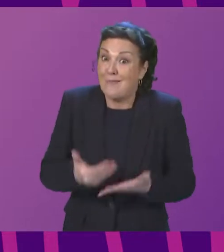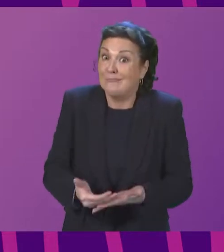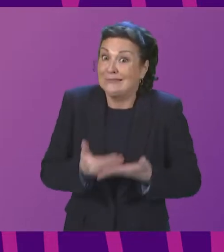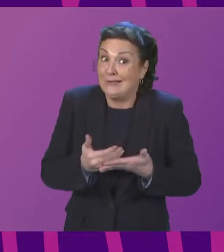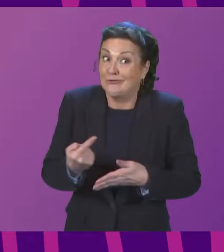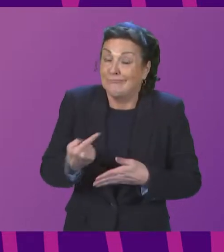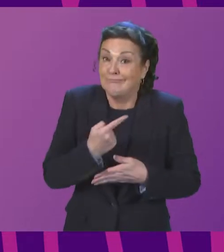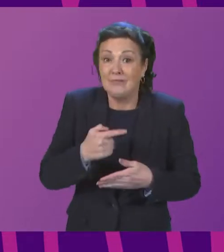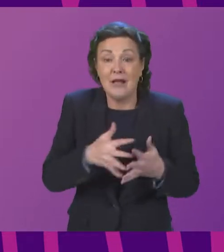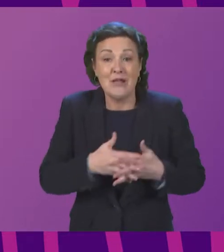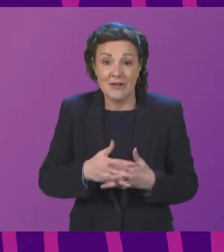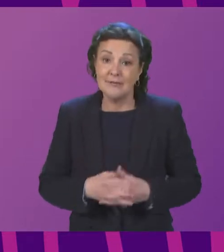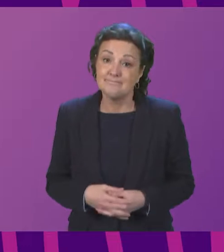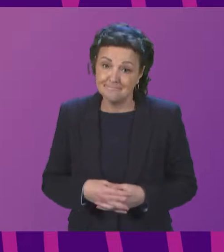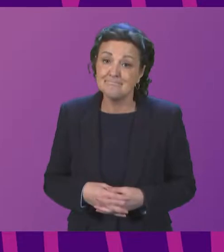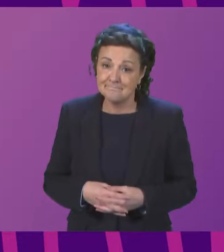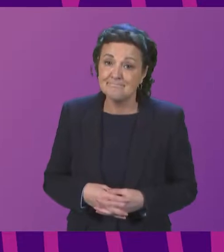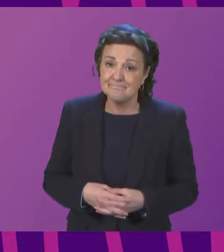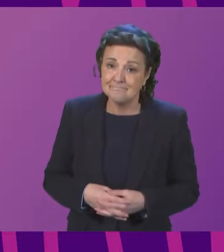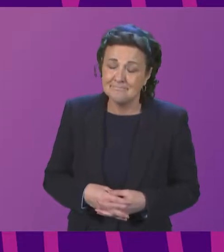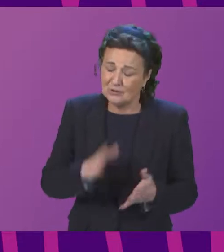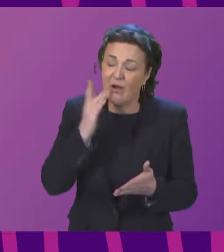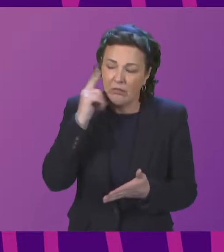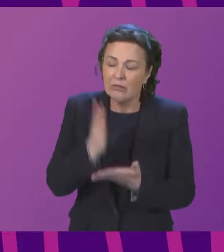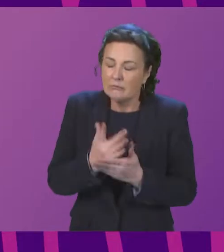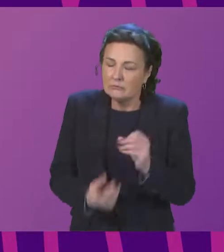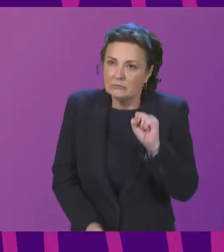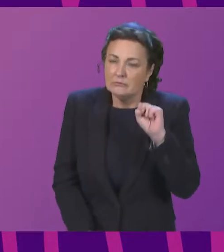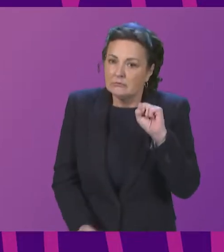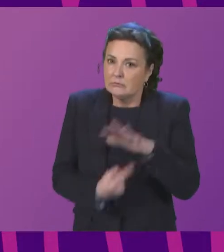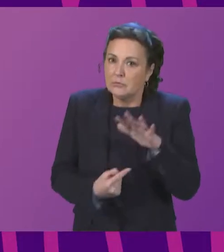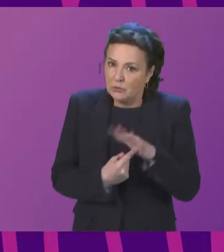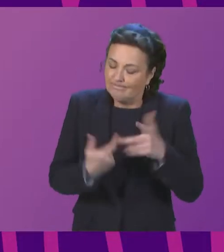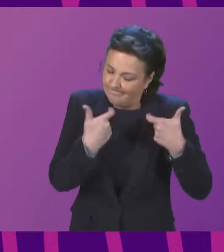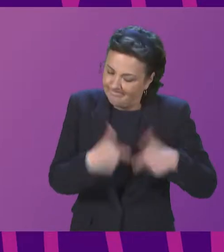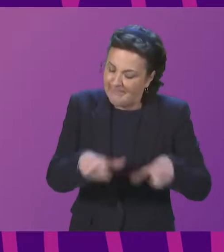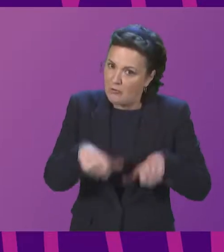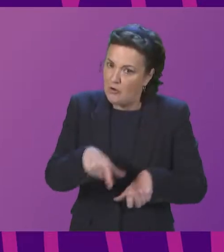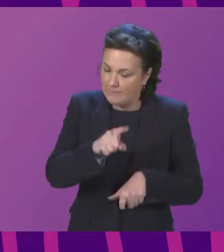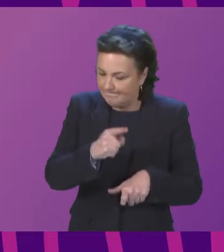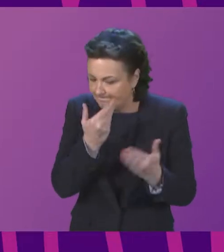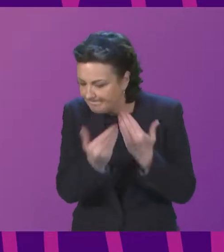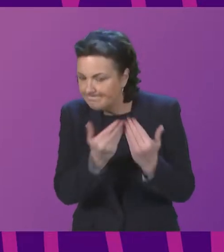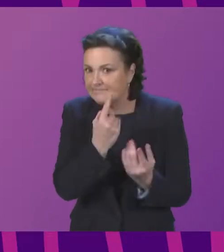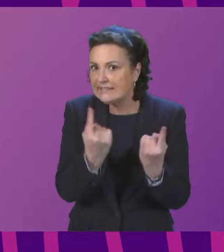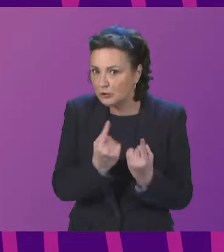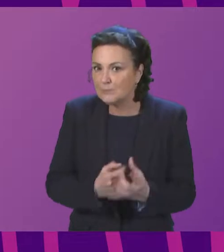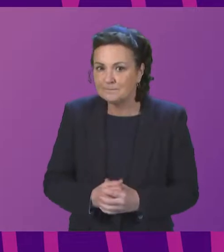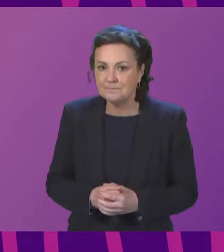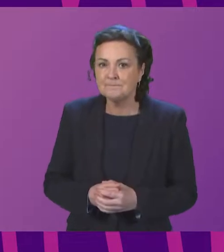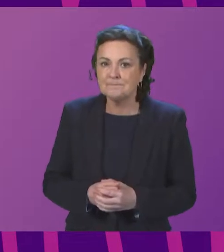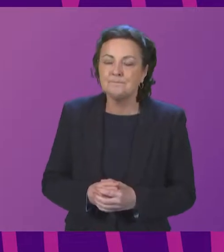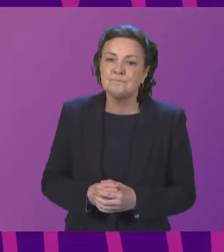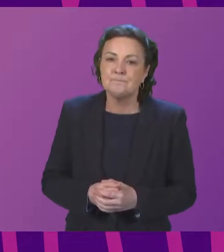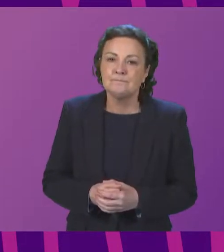decision not the case so I think it's very very critical that we we pursue this issue um and I also